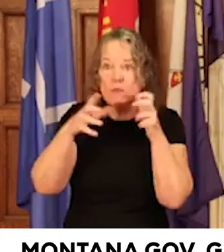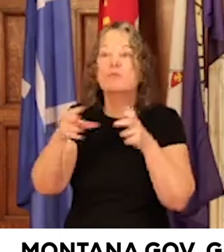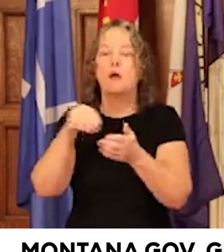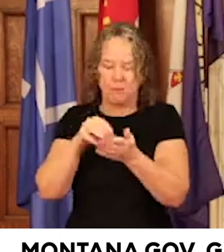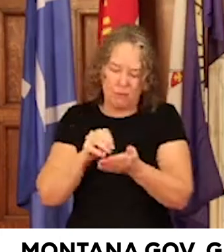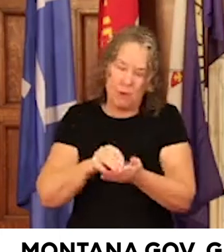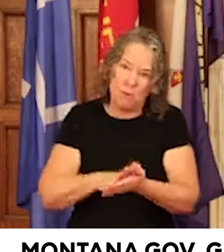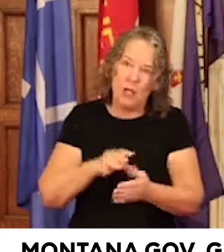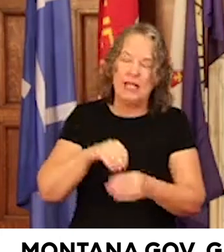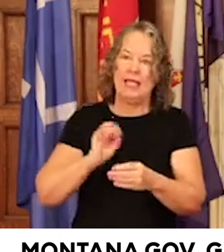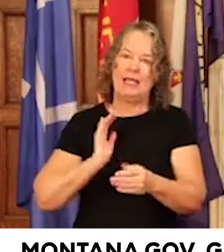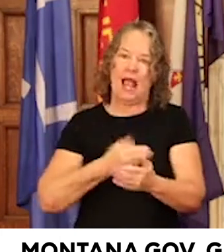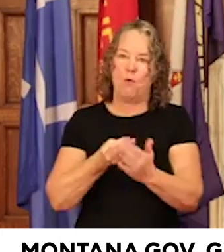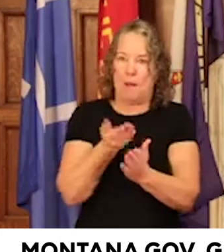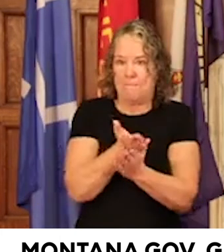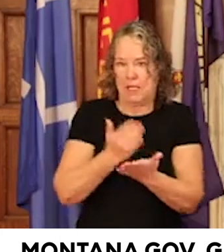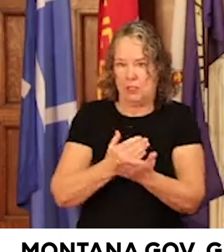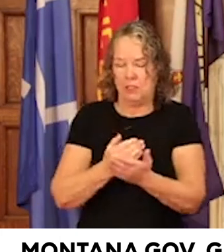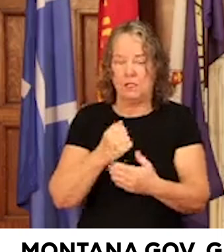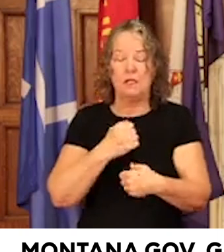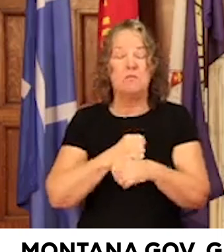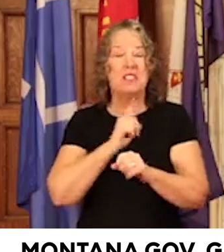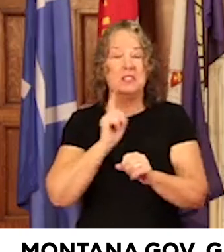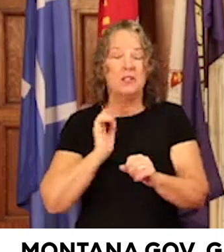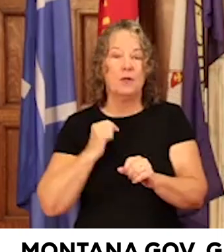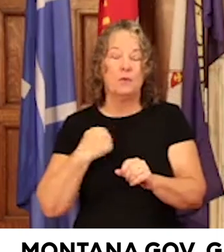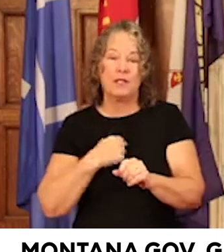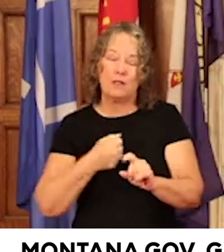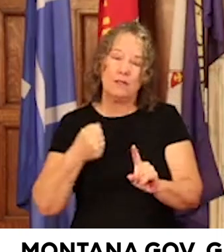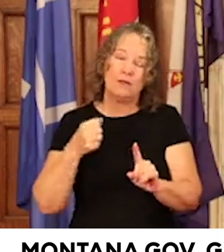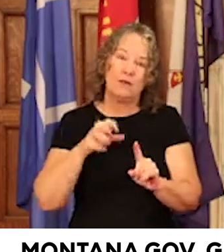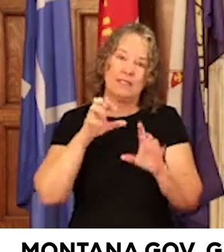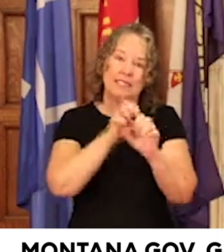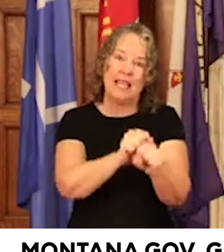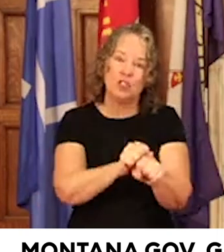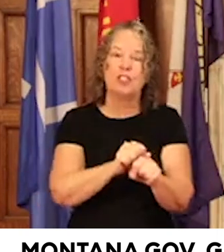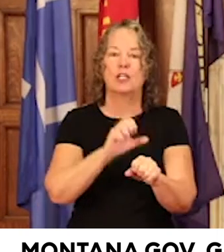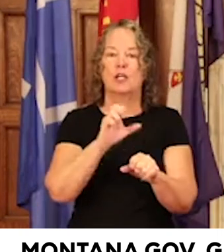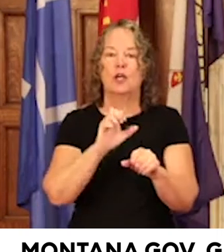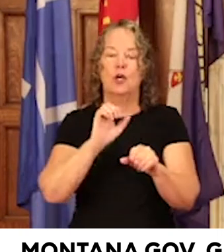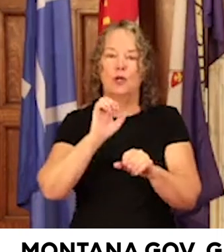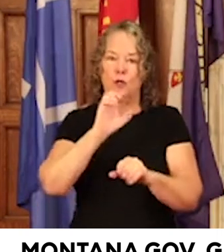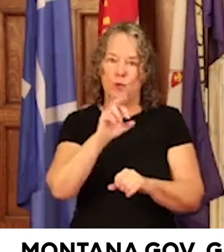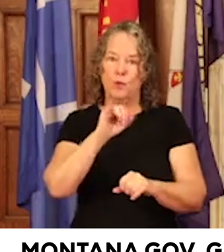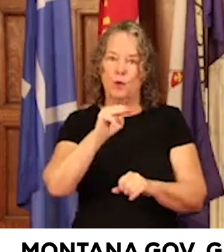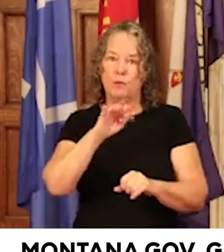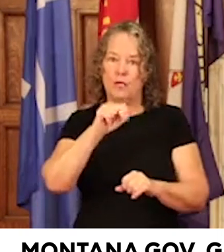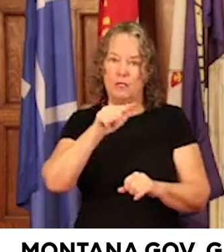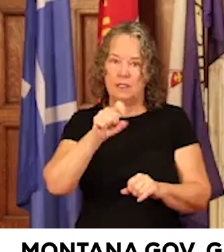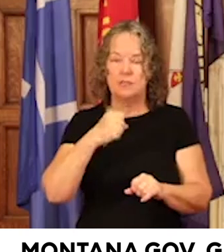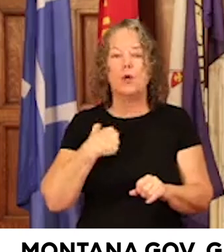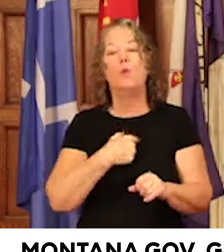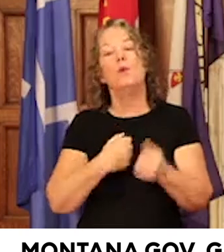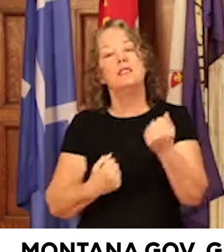To ensure that we're cracking down on criminals, our budget supports law enforcement. Our budget